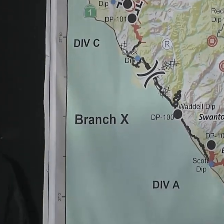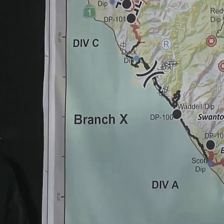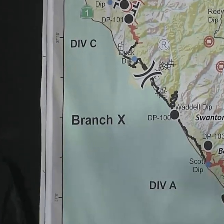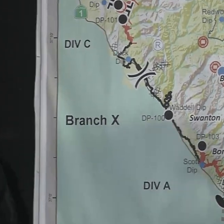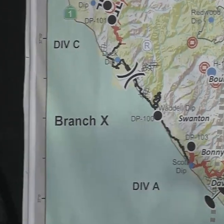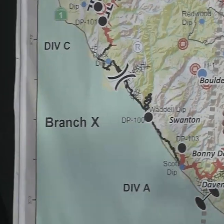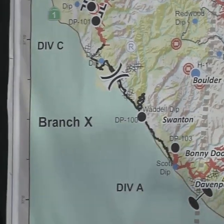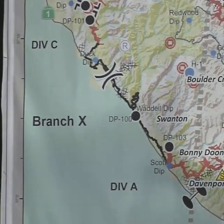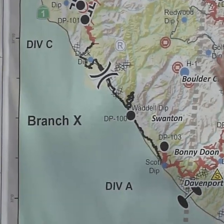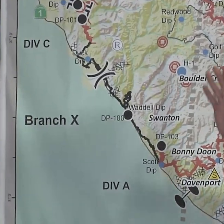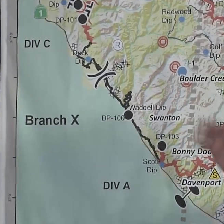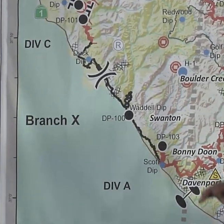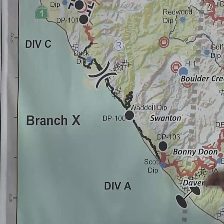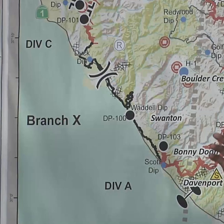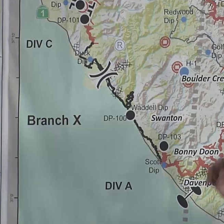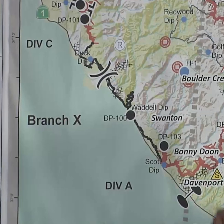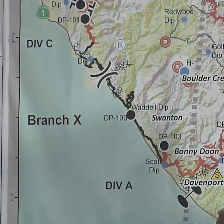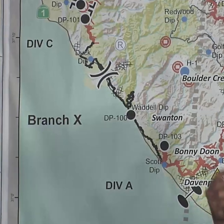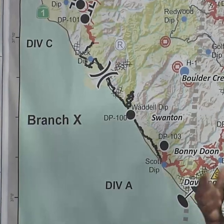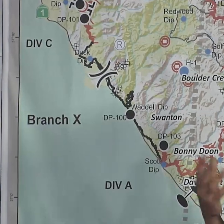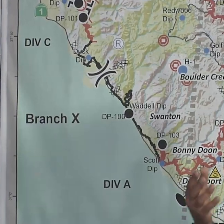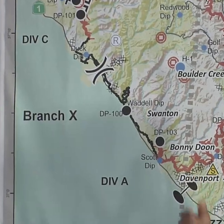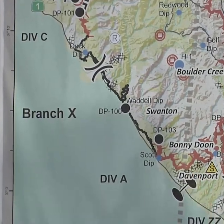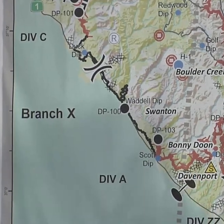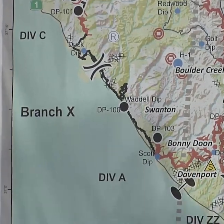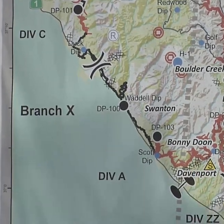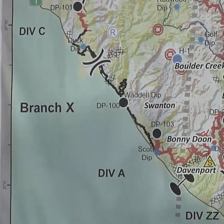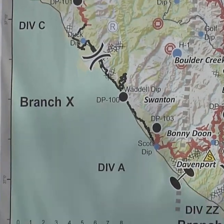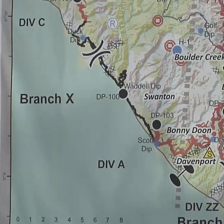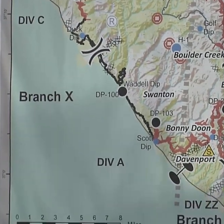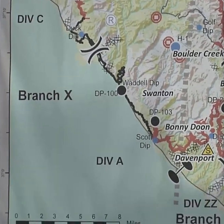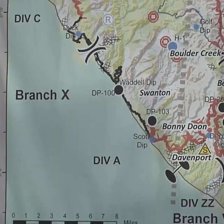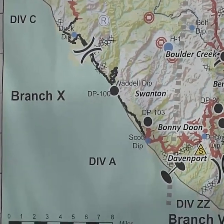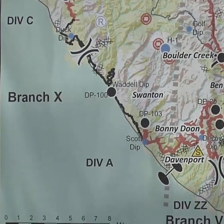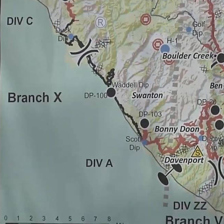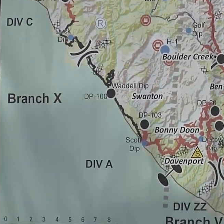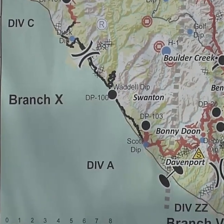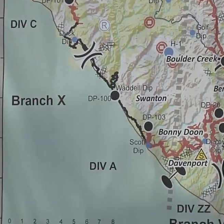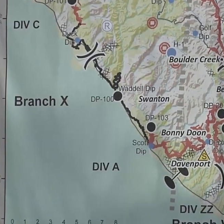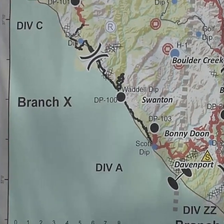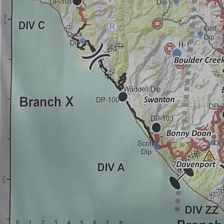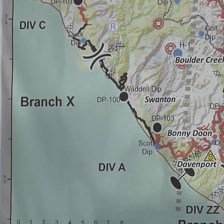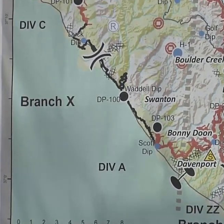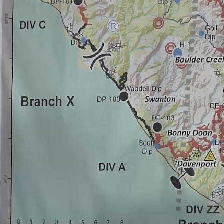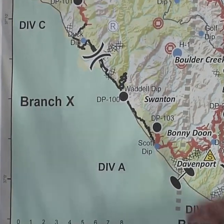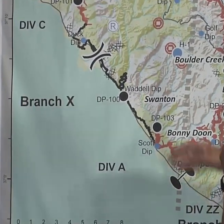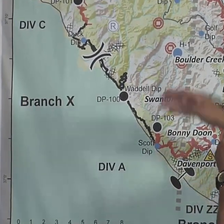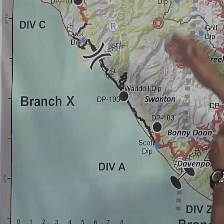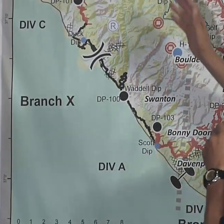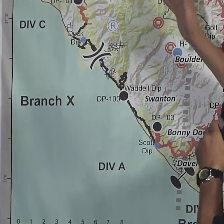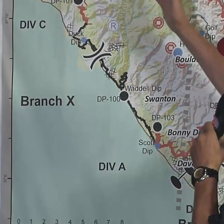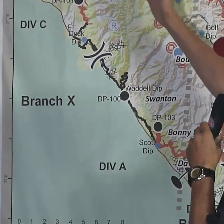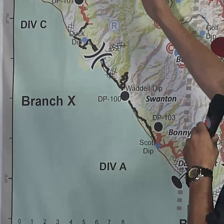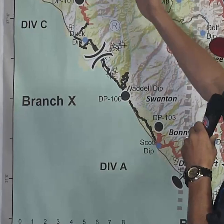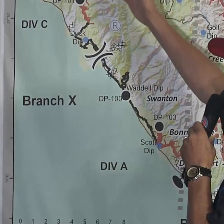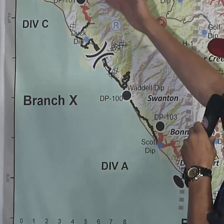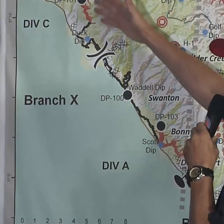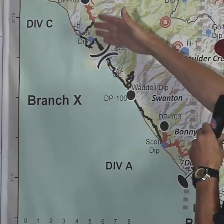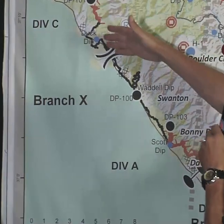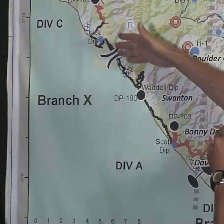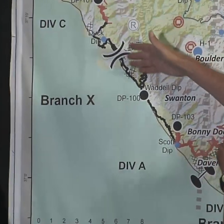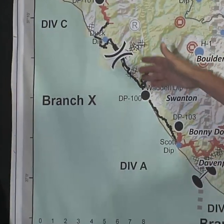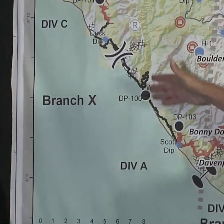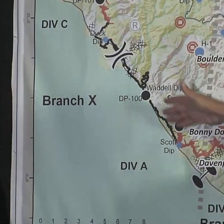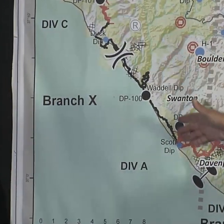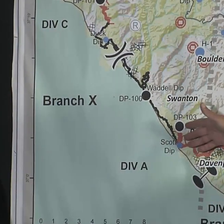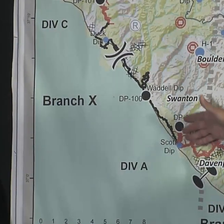but as far as the operation getting down to fully extinguish it, it's a slow painstaking process, but we're getting there. Continuing as we